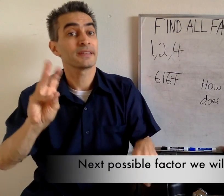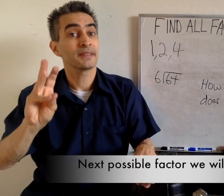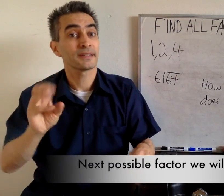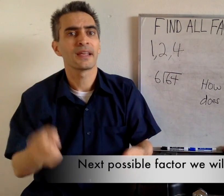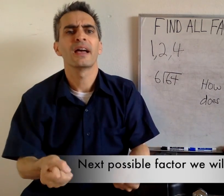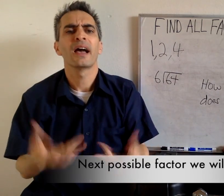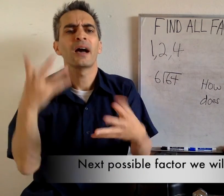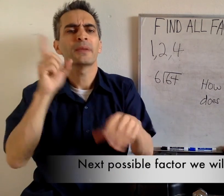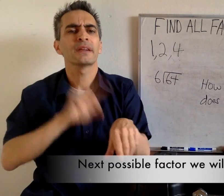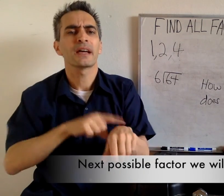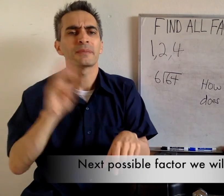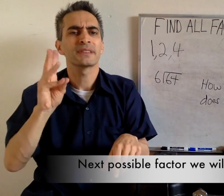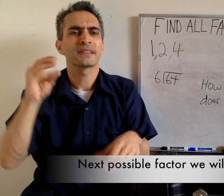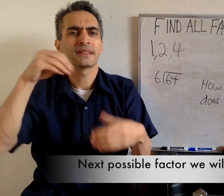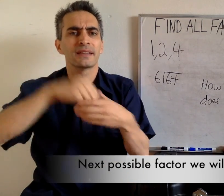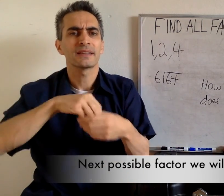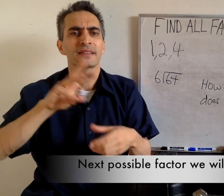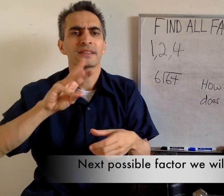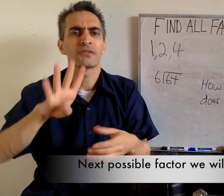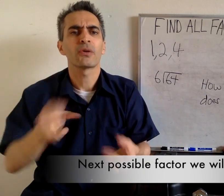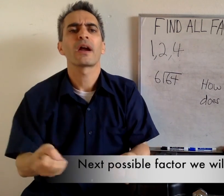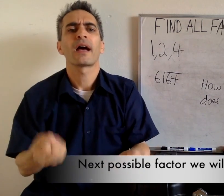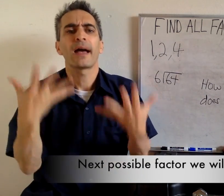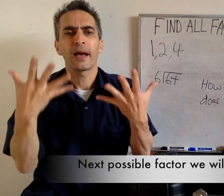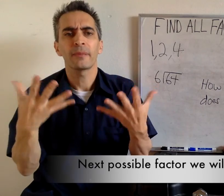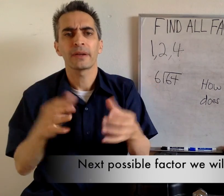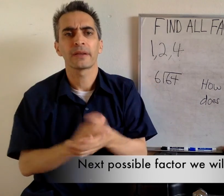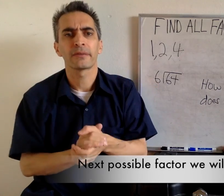Next, we're going to try 6. How many times does 6 go into 64?